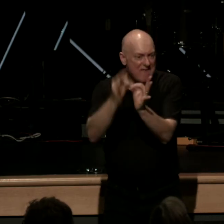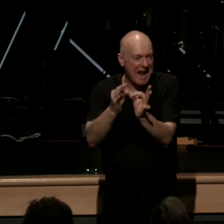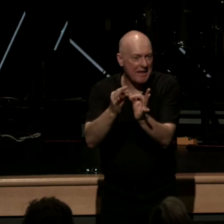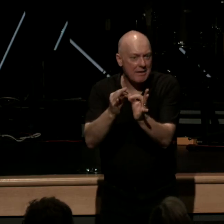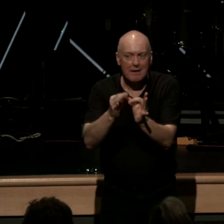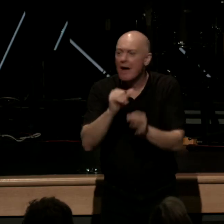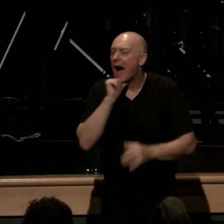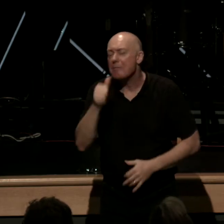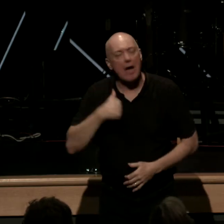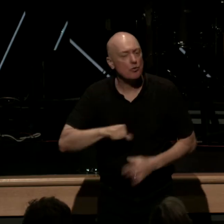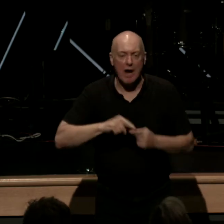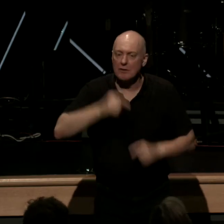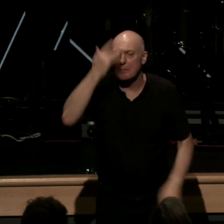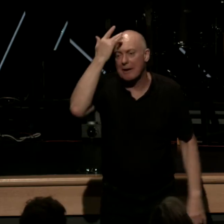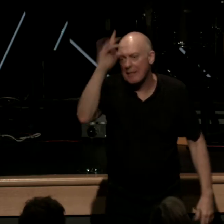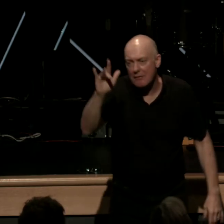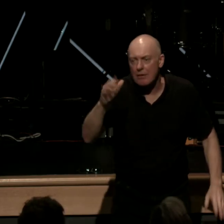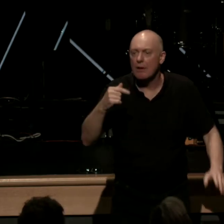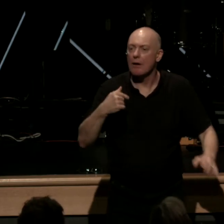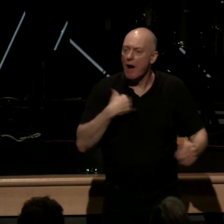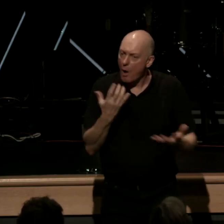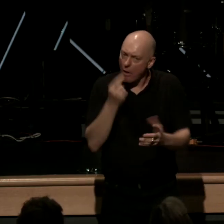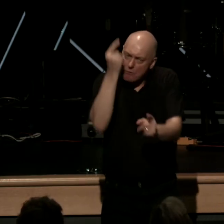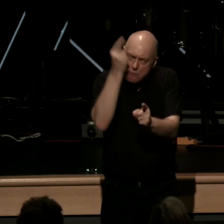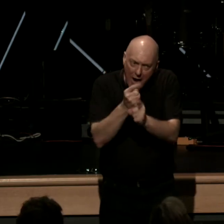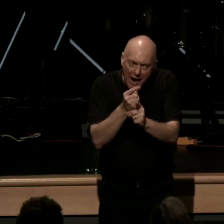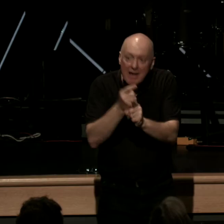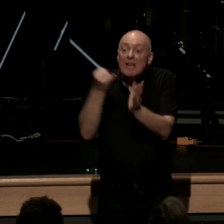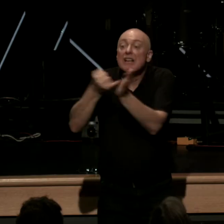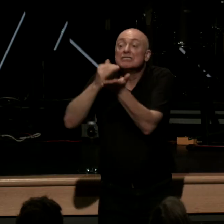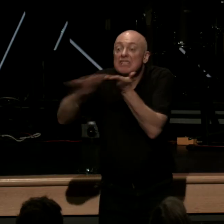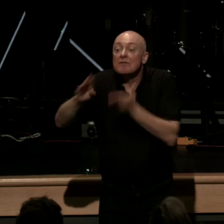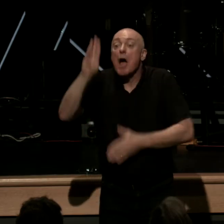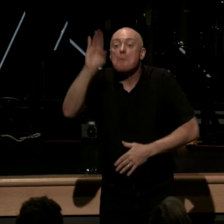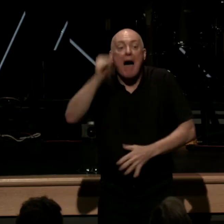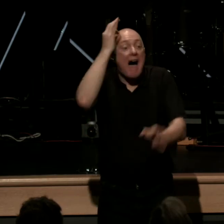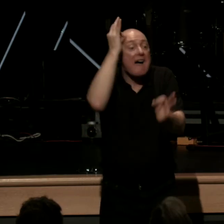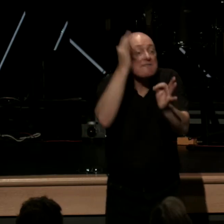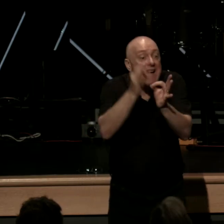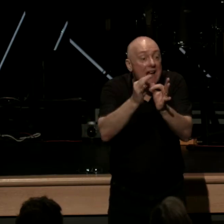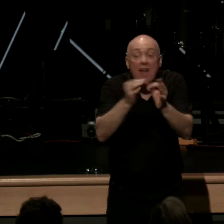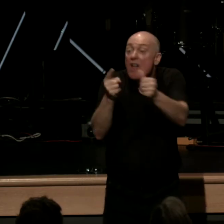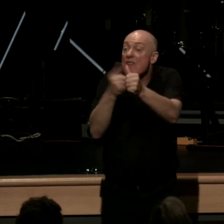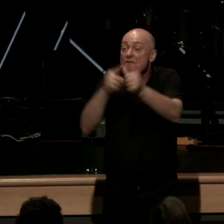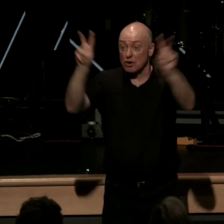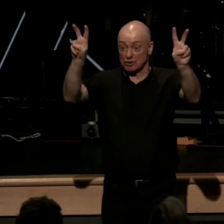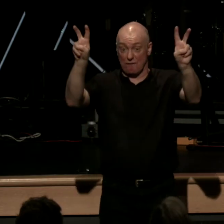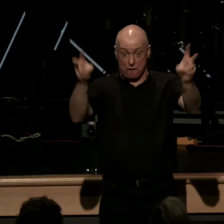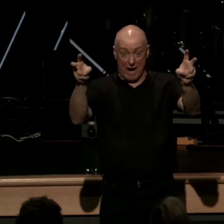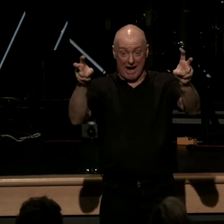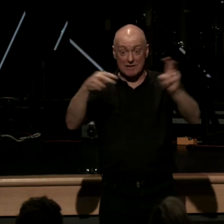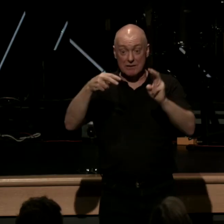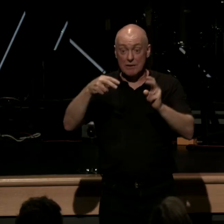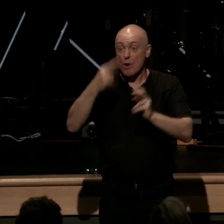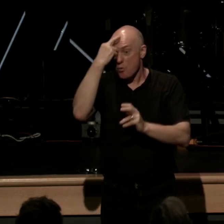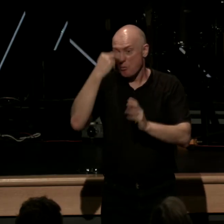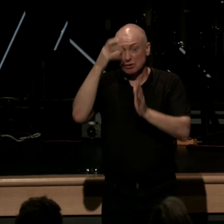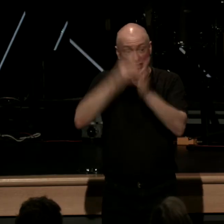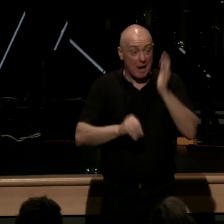to be clever trying to be accurate and true and right justified by faith the first phrase we encounter in Romans 5 is what